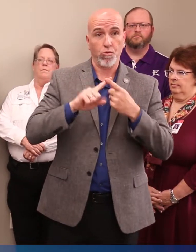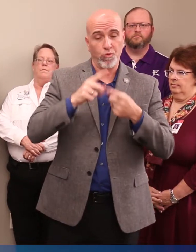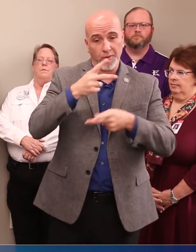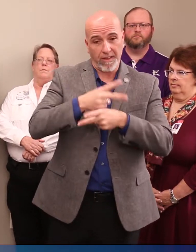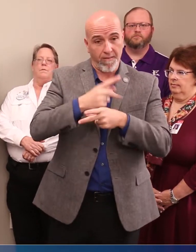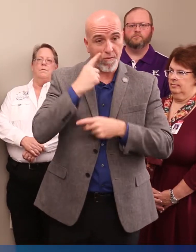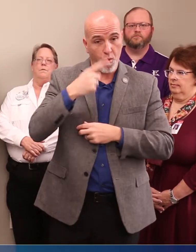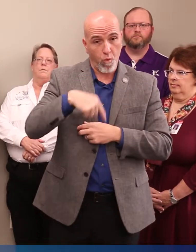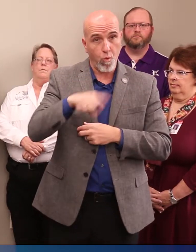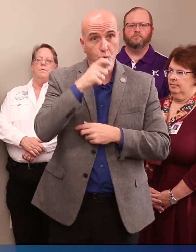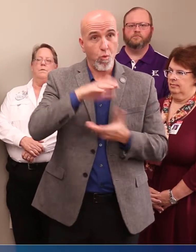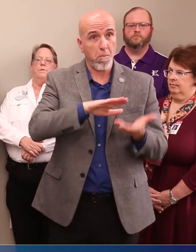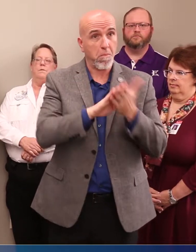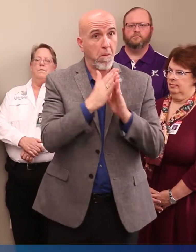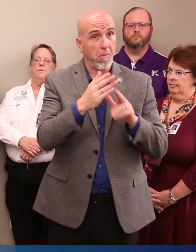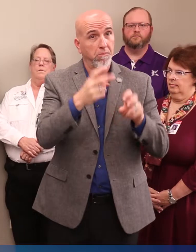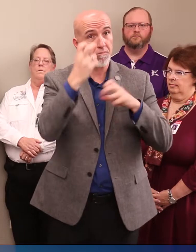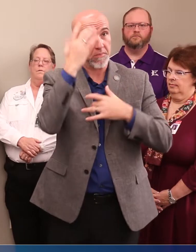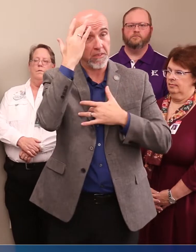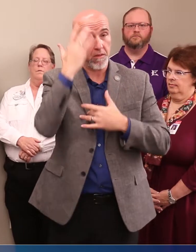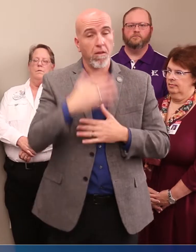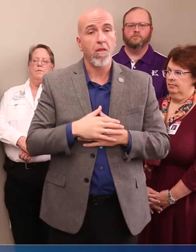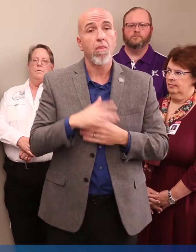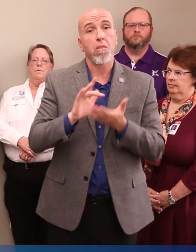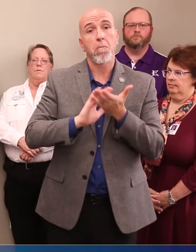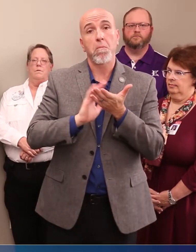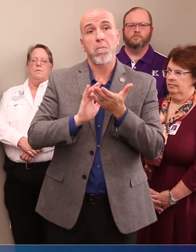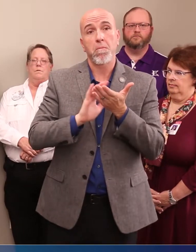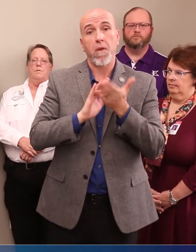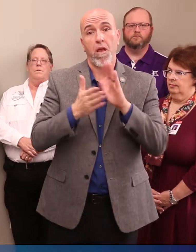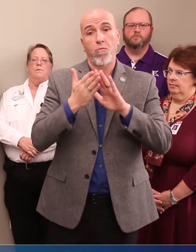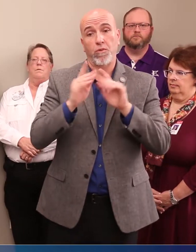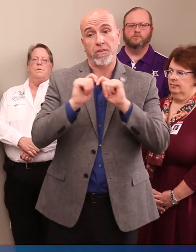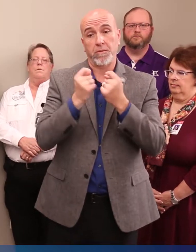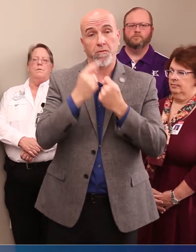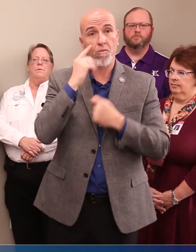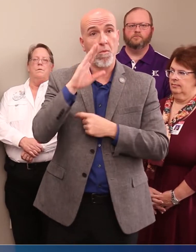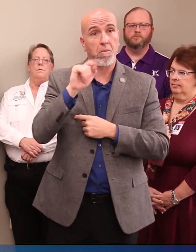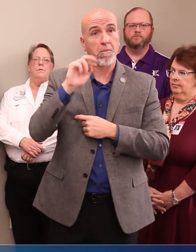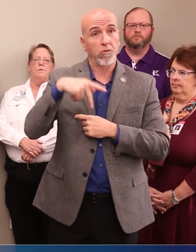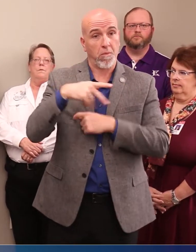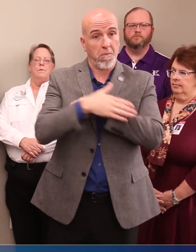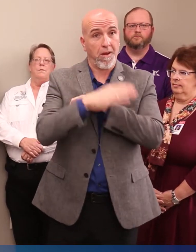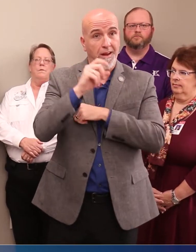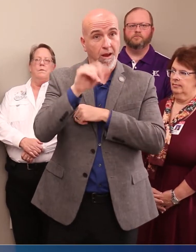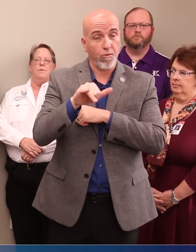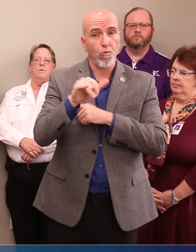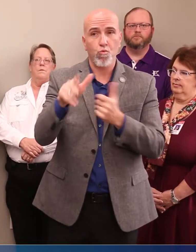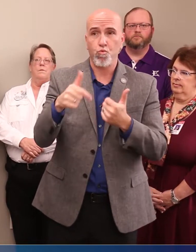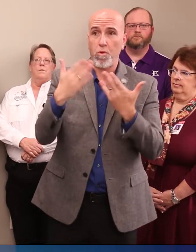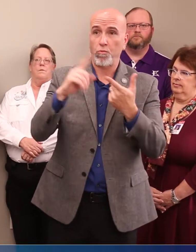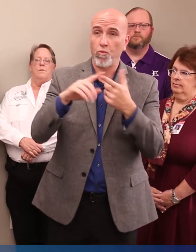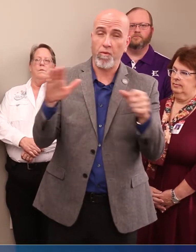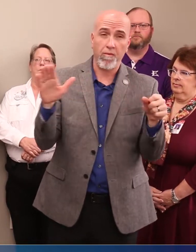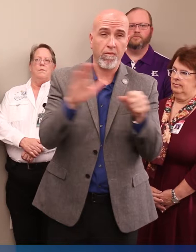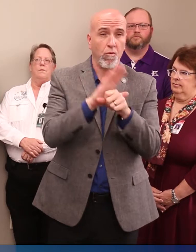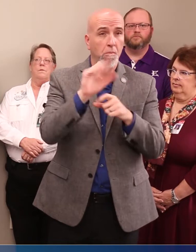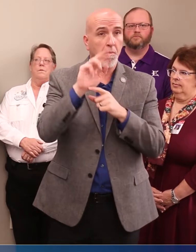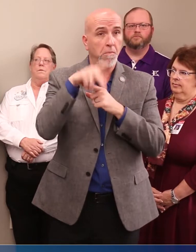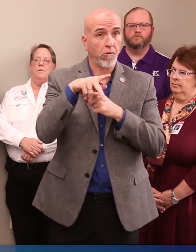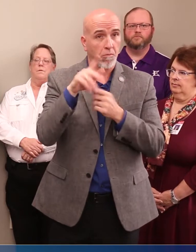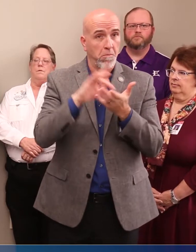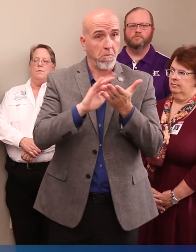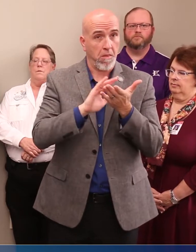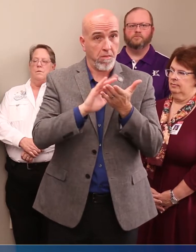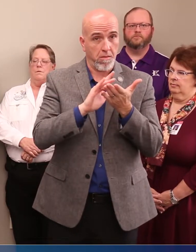care for those who become ill, the medical operations team for Bastrop County recommends to the full Bastrop Emergency